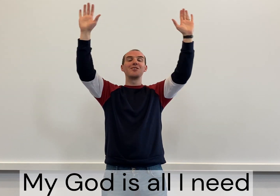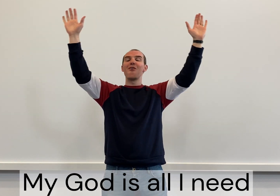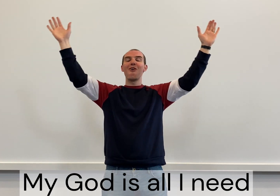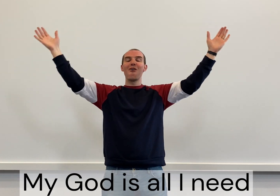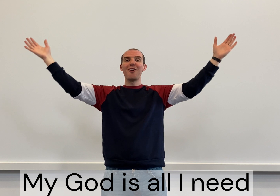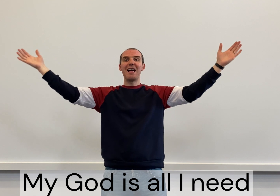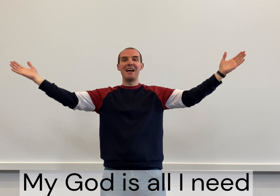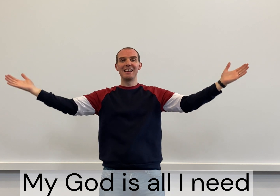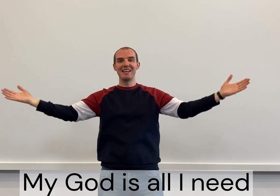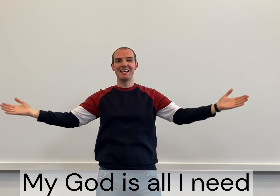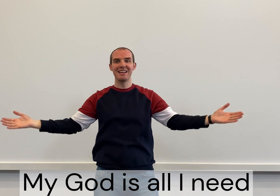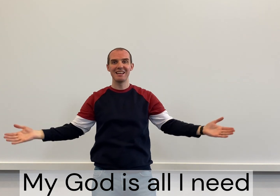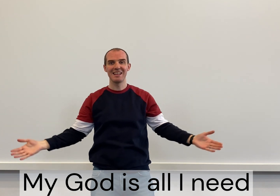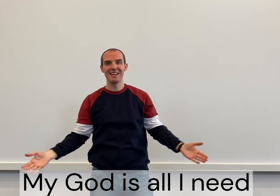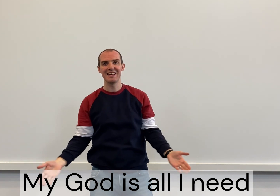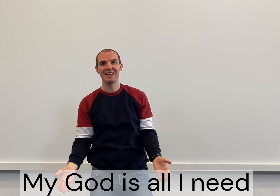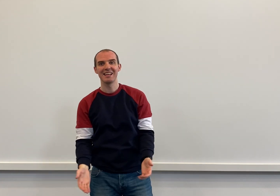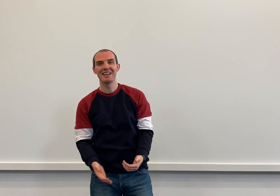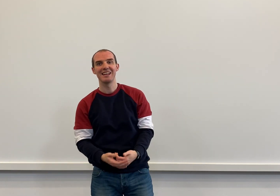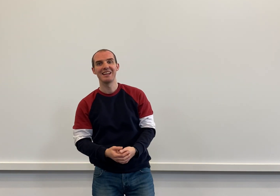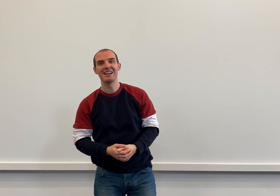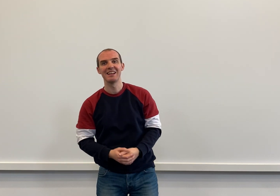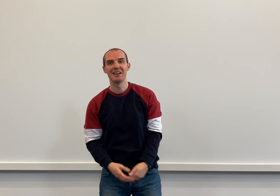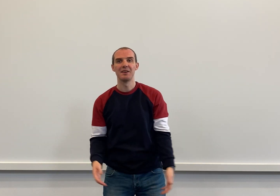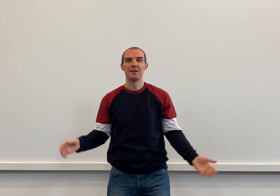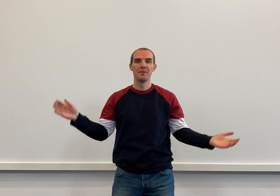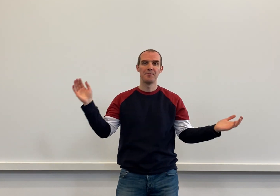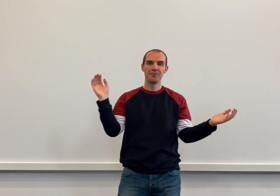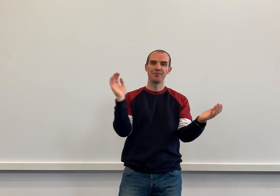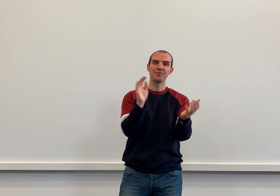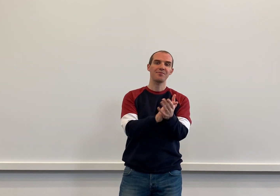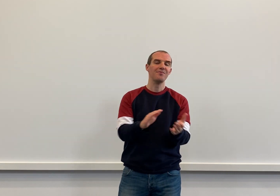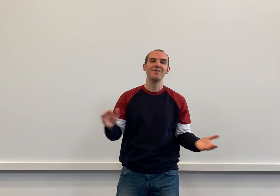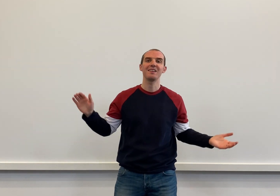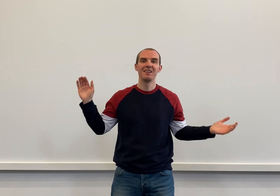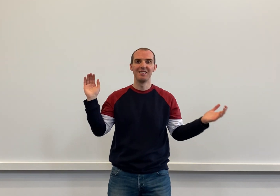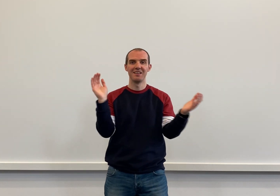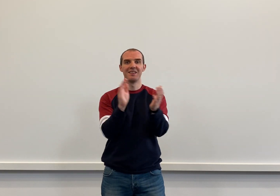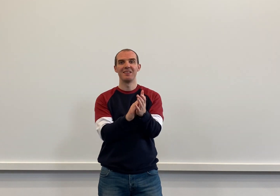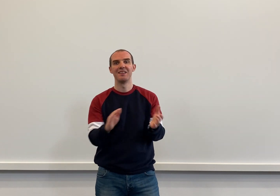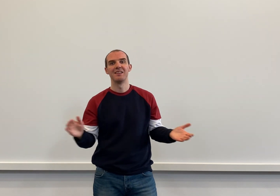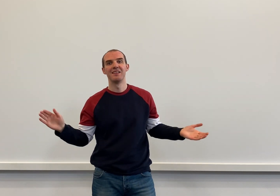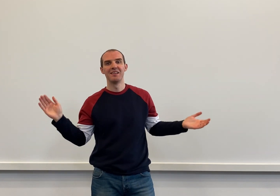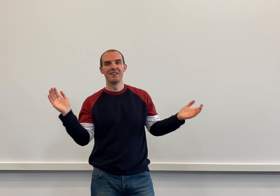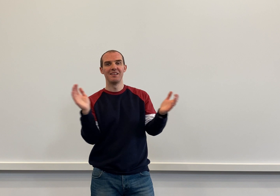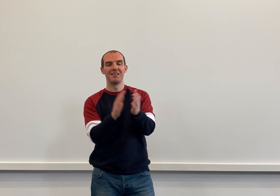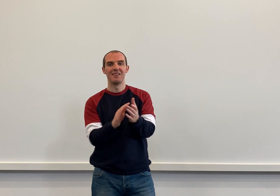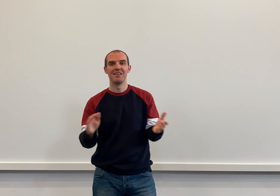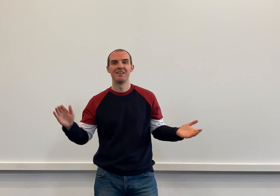it's all I need. We'll be right back.